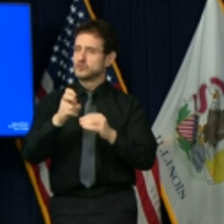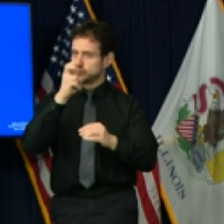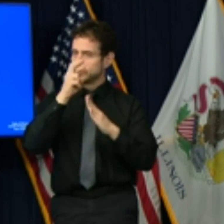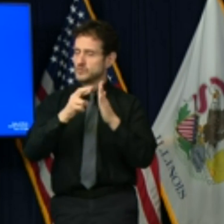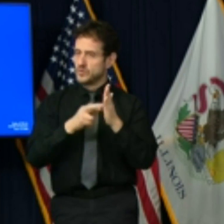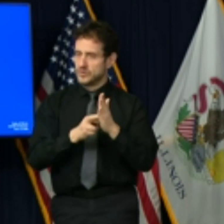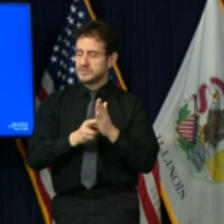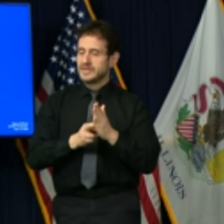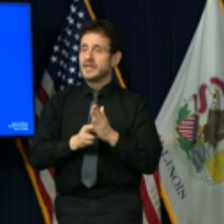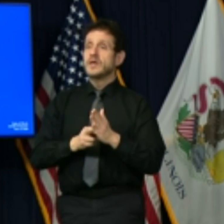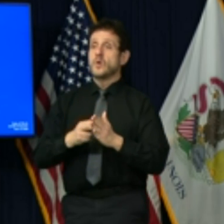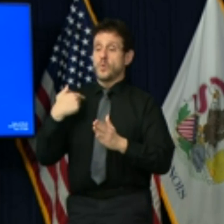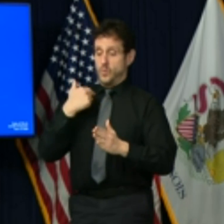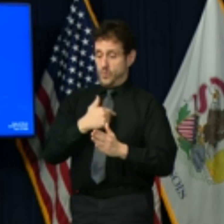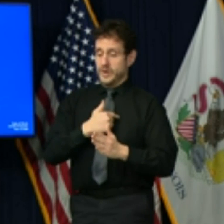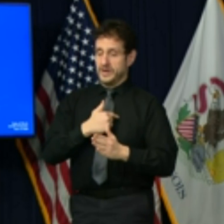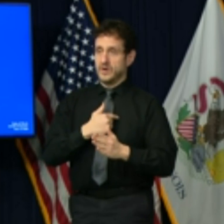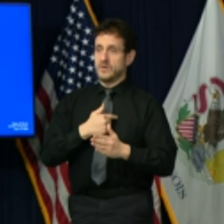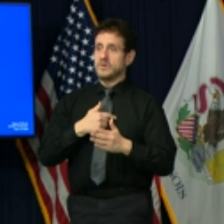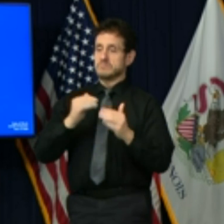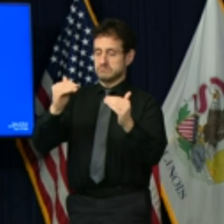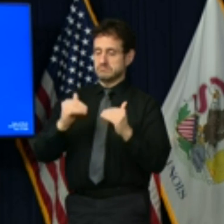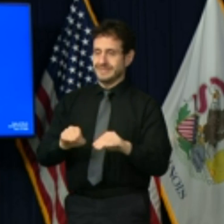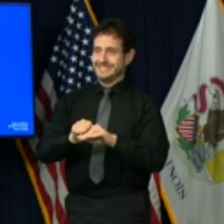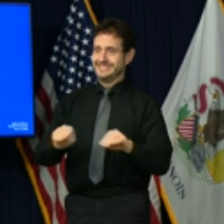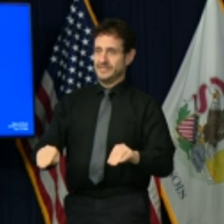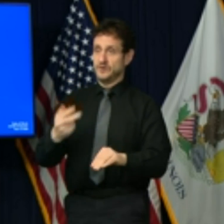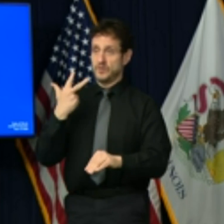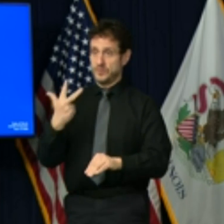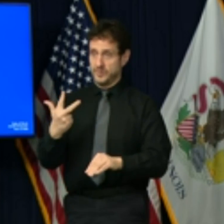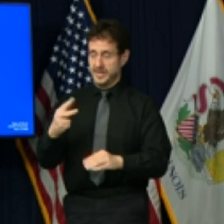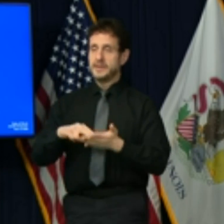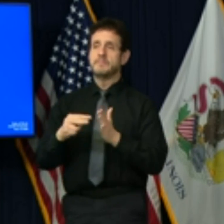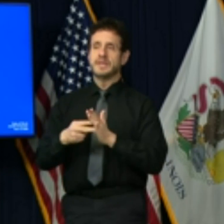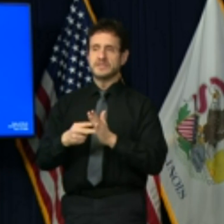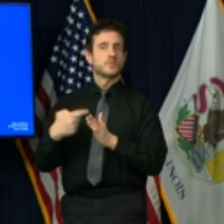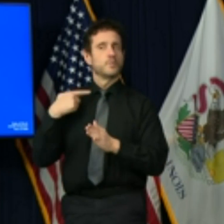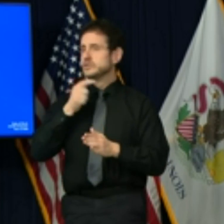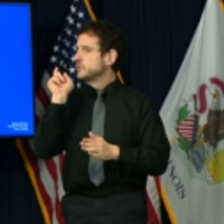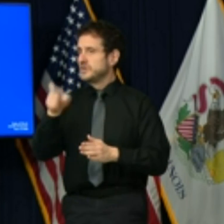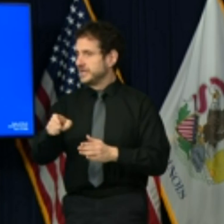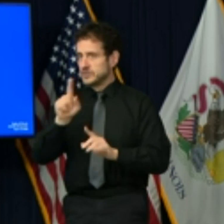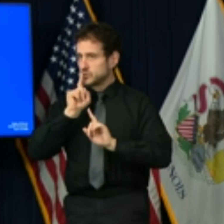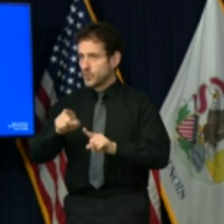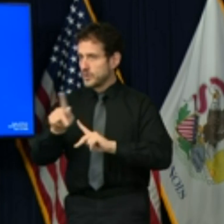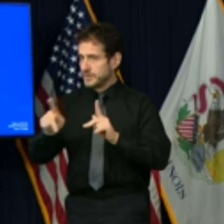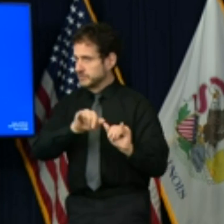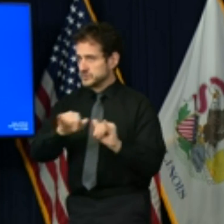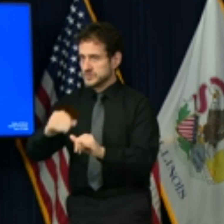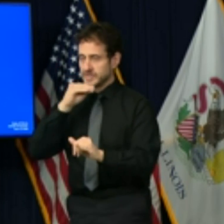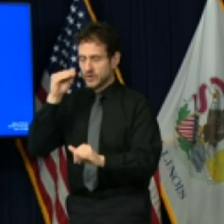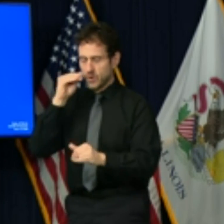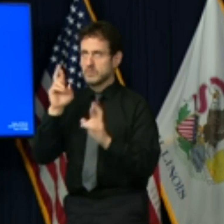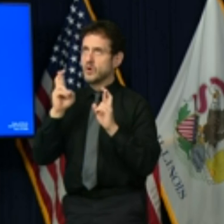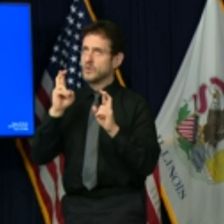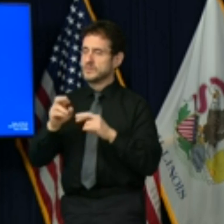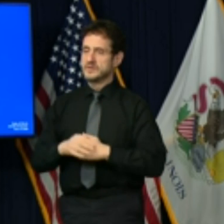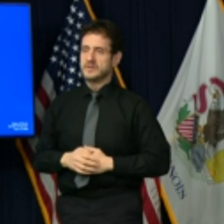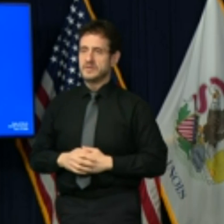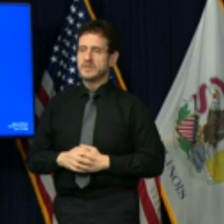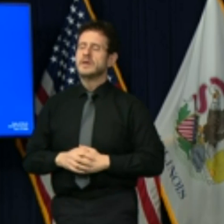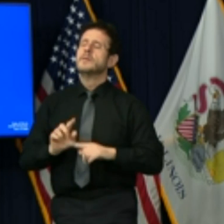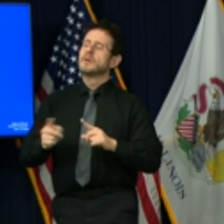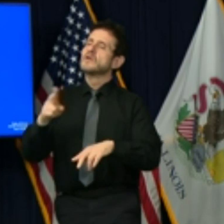avoid a stay-at-home order. Meanwhile, no matter what we do, there will be unnecessary economic